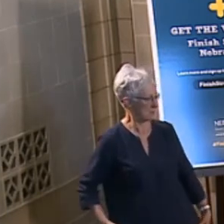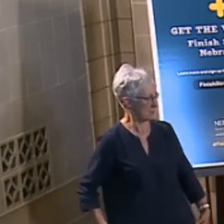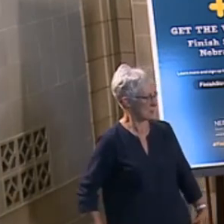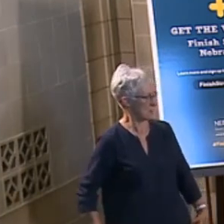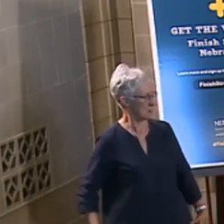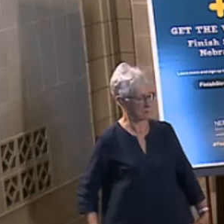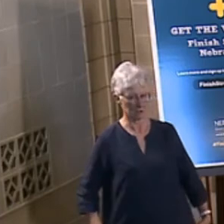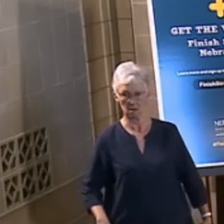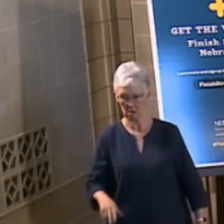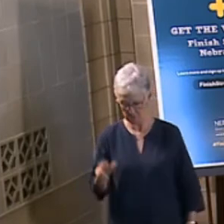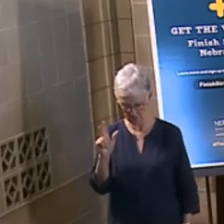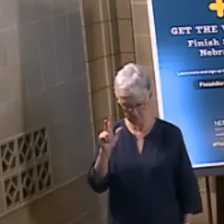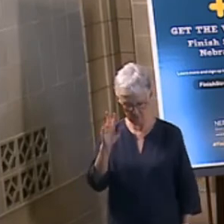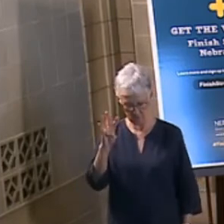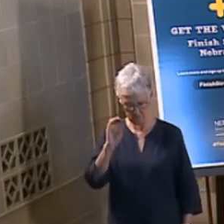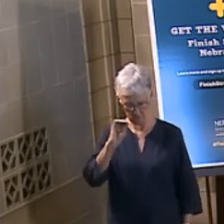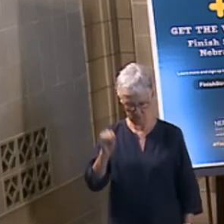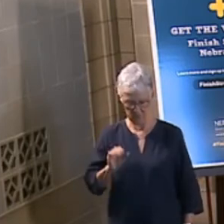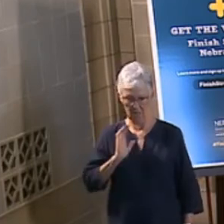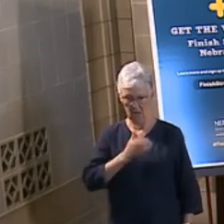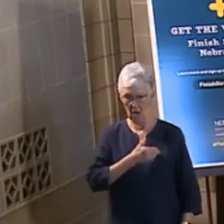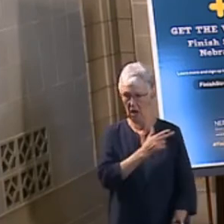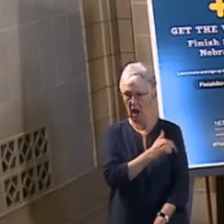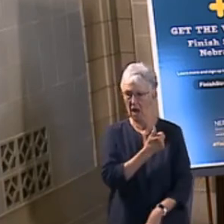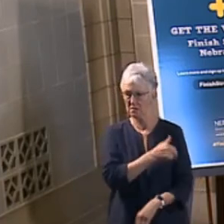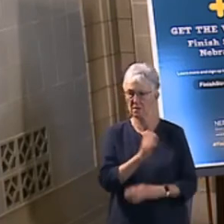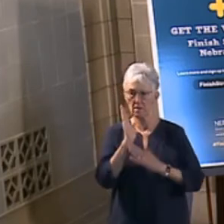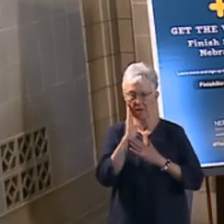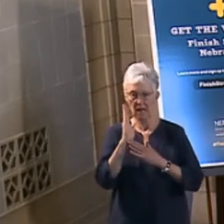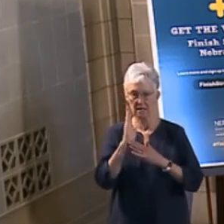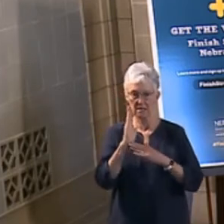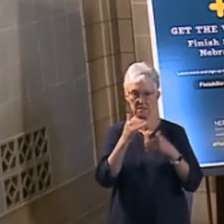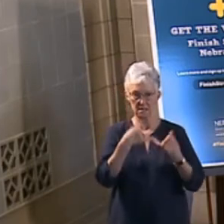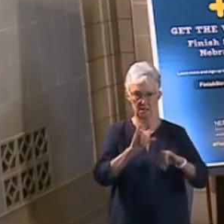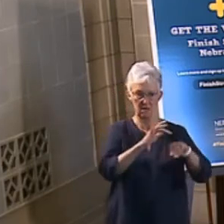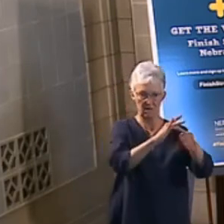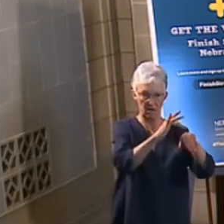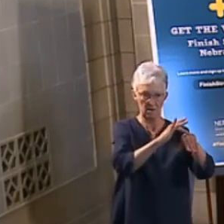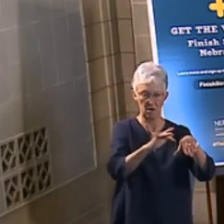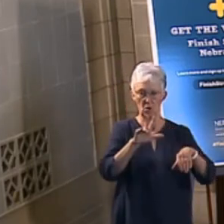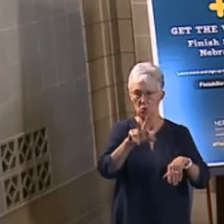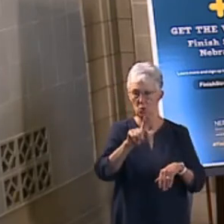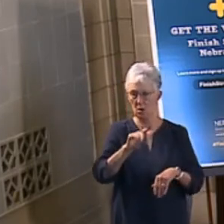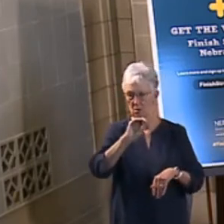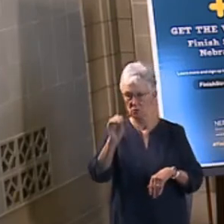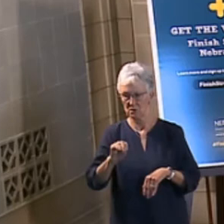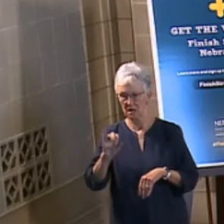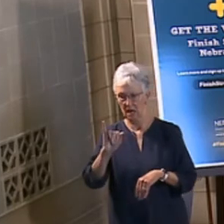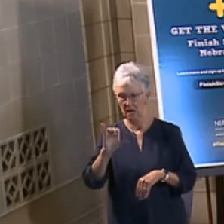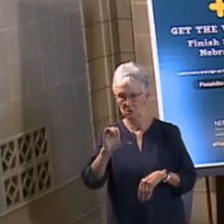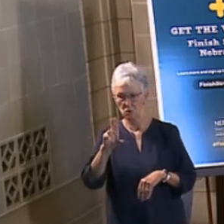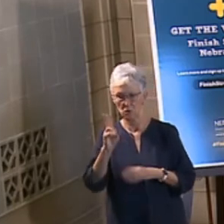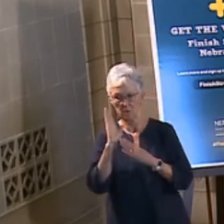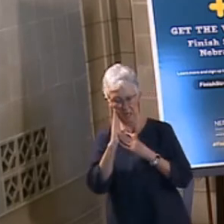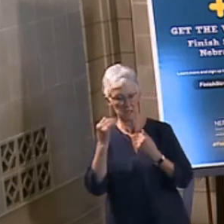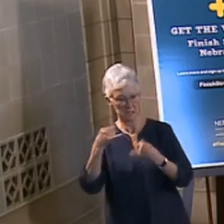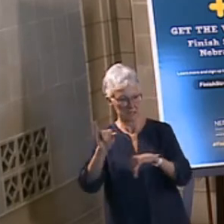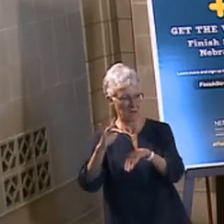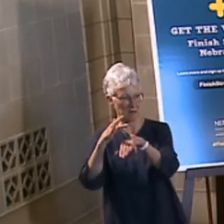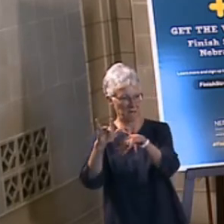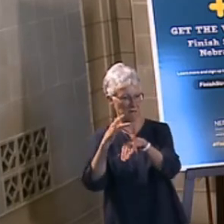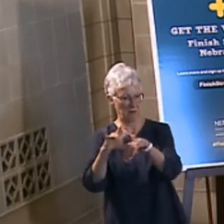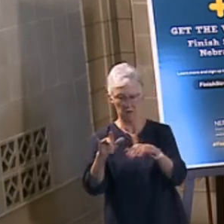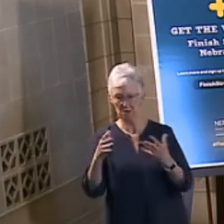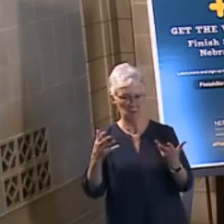Oh, you don't have it up? Well, it's 34% of our hospital beds are available and 31% of our ICU beds are available. So, while we still have robust hospital capacity,